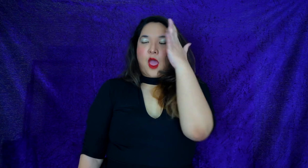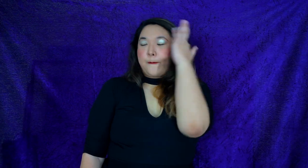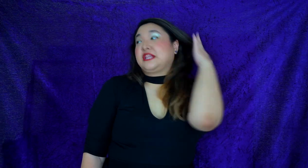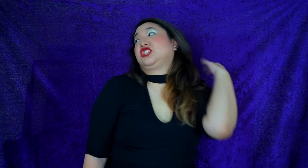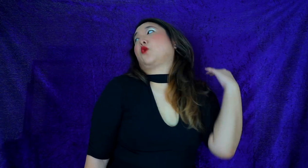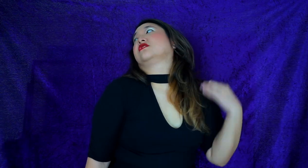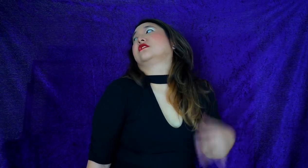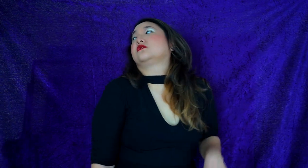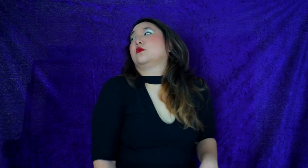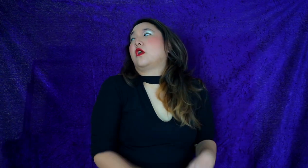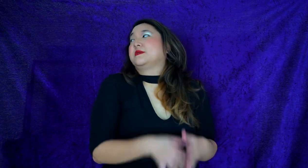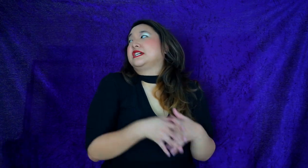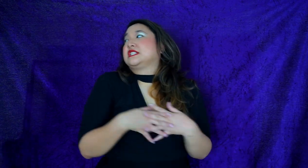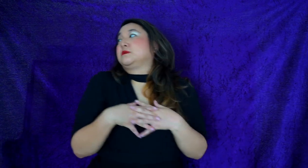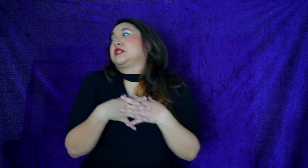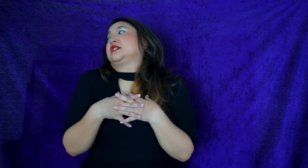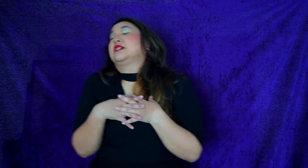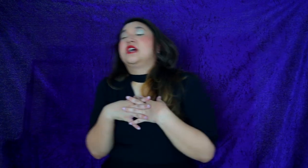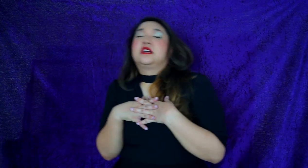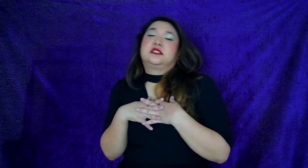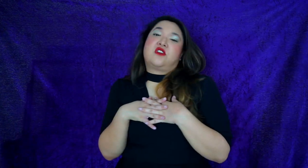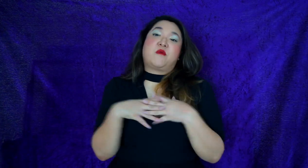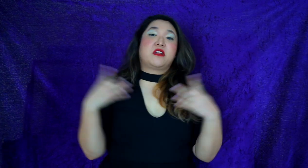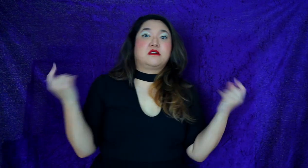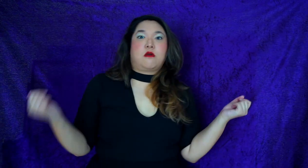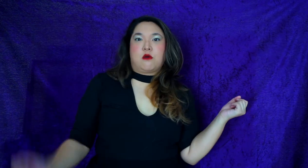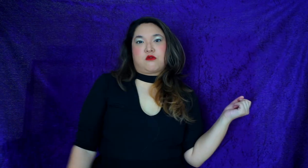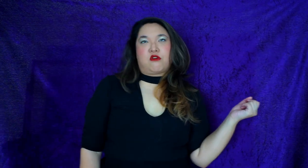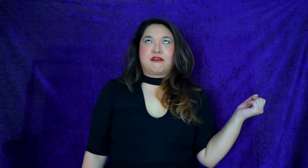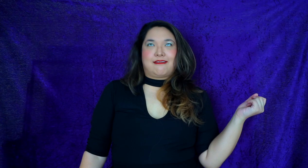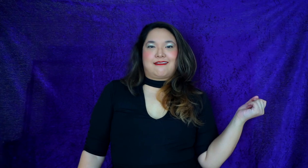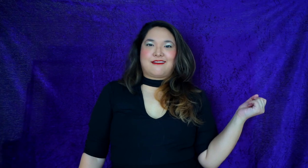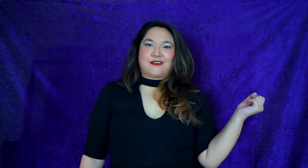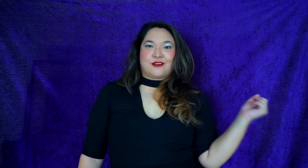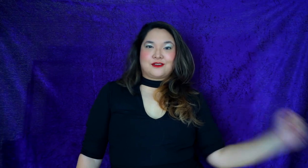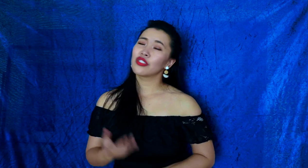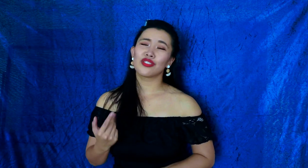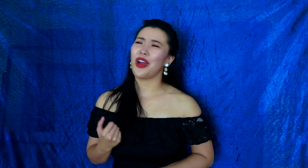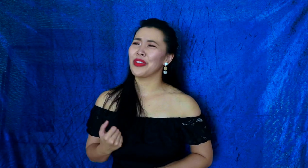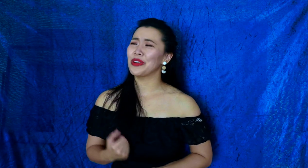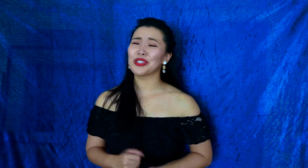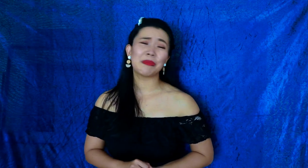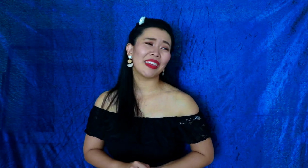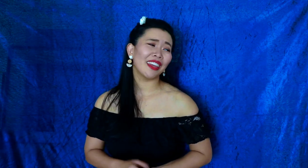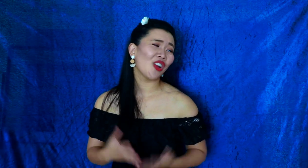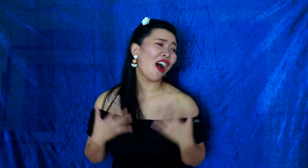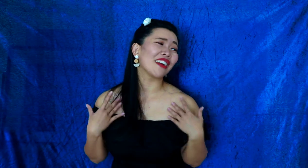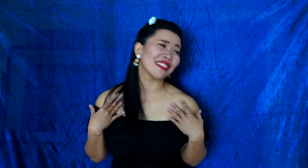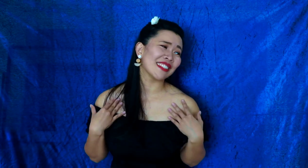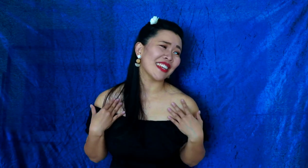Please don't fear that you're upsetting me Dear, I barely know you're there Sorry were you speaking, you're hard to see